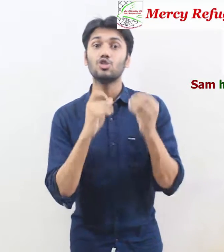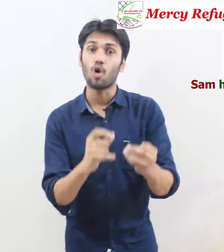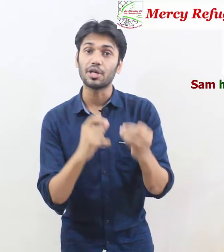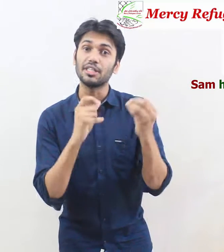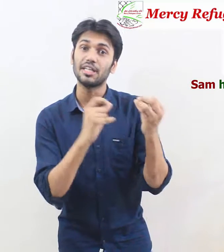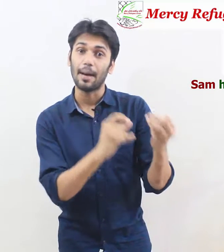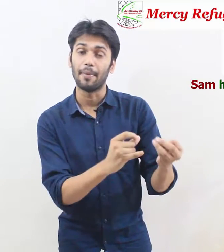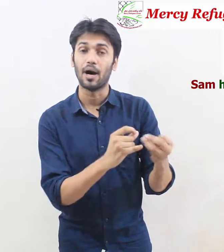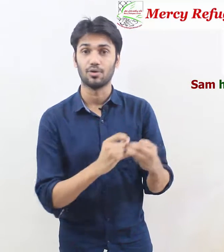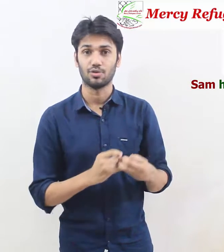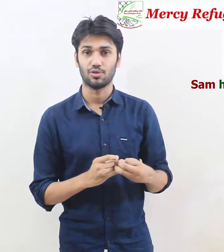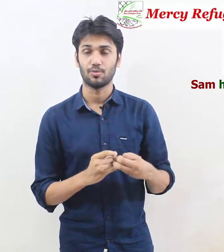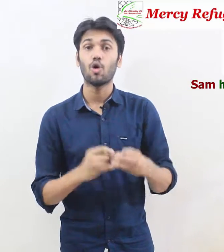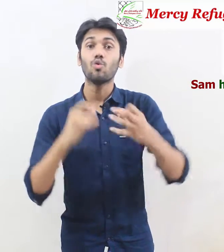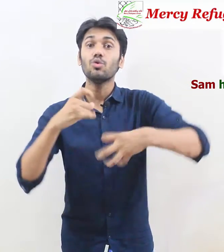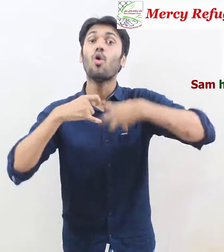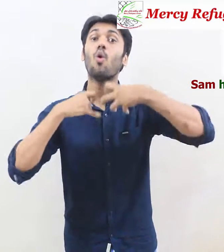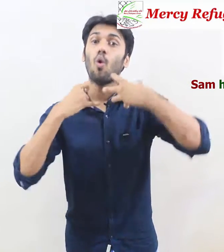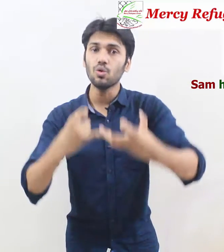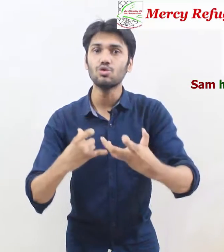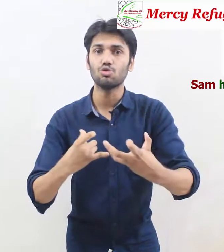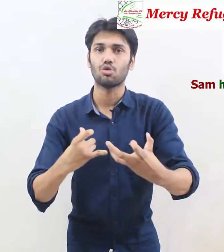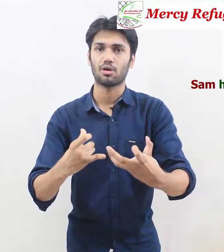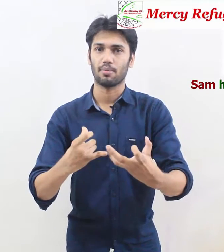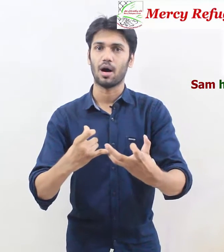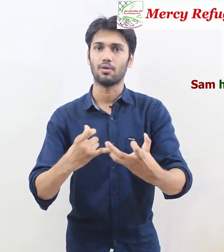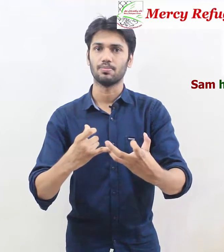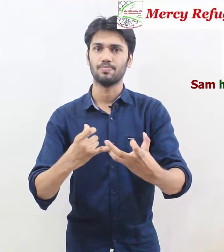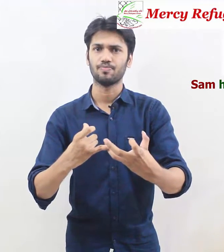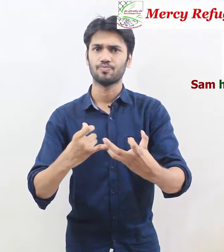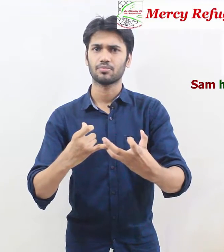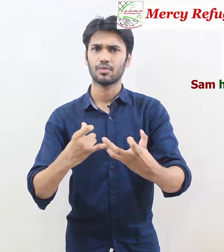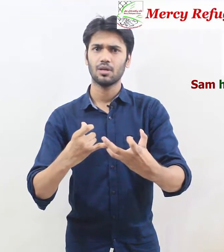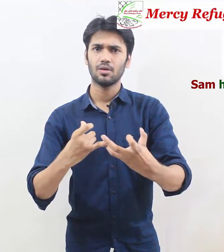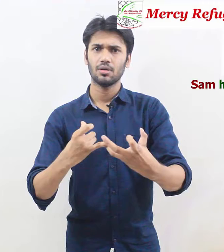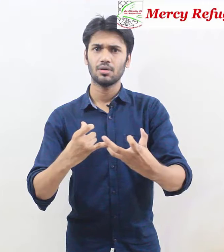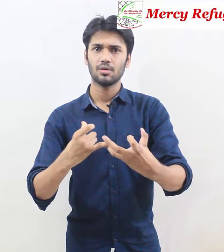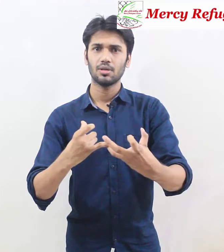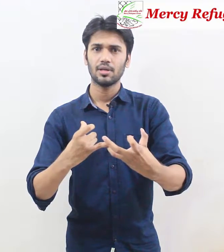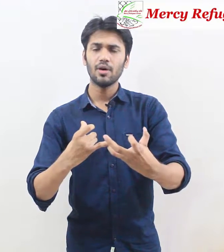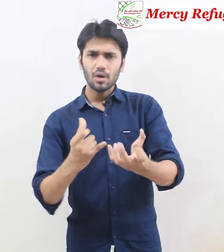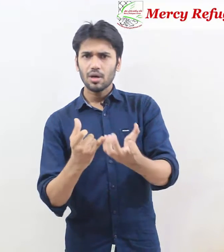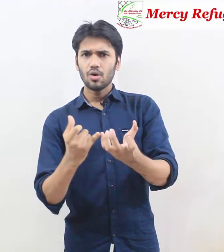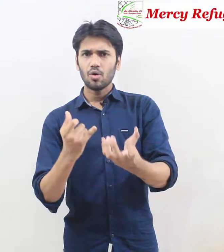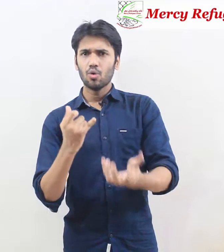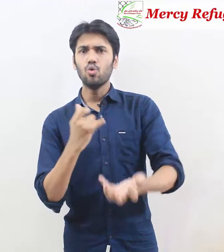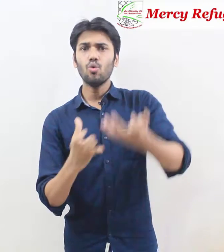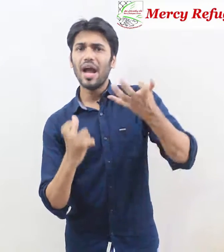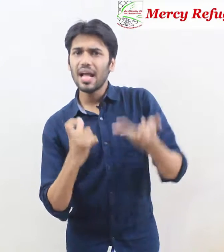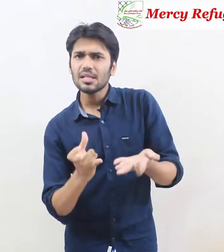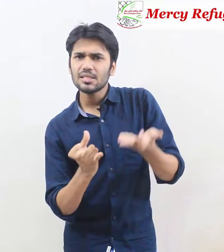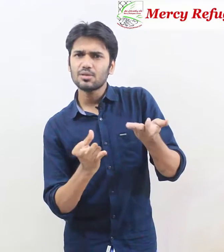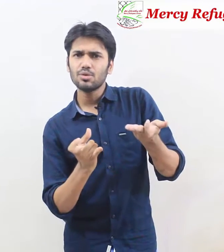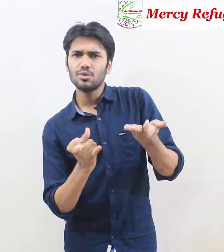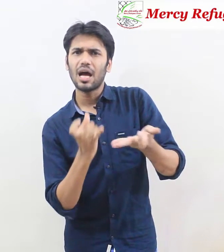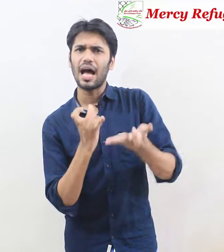talking about what we want to talk about now who else could